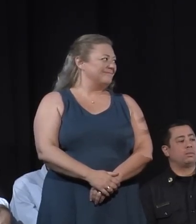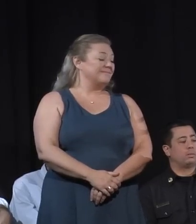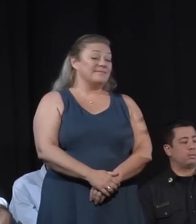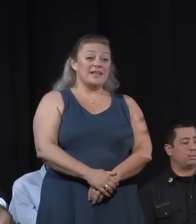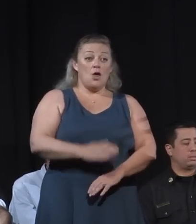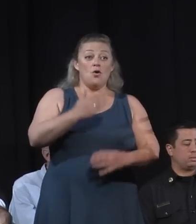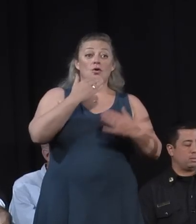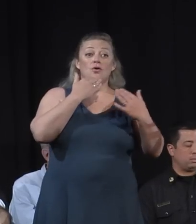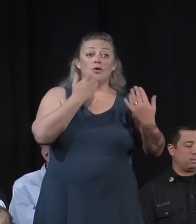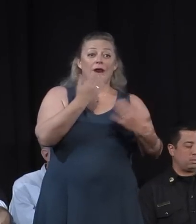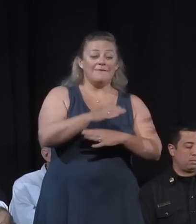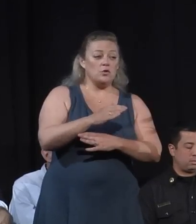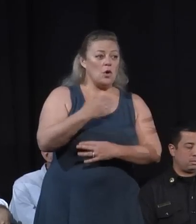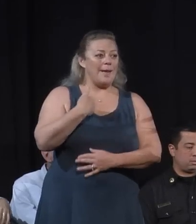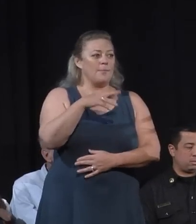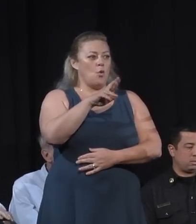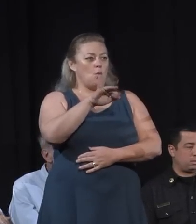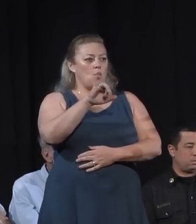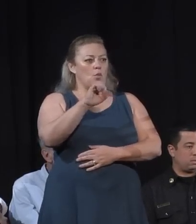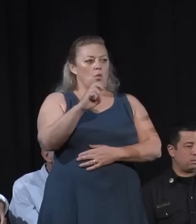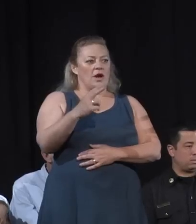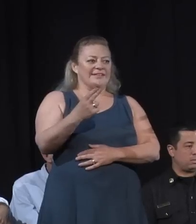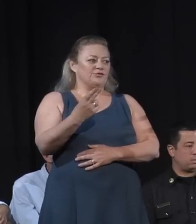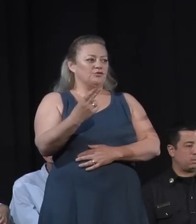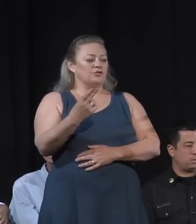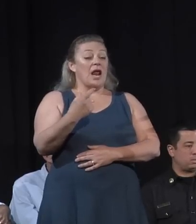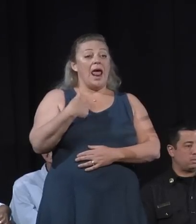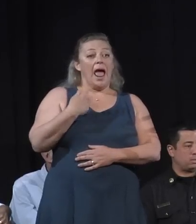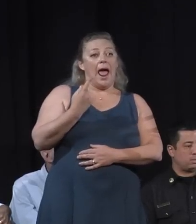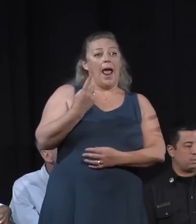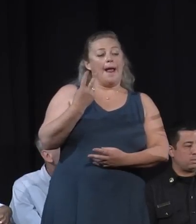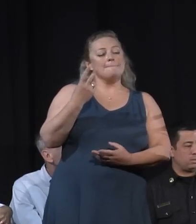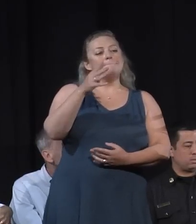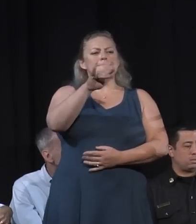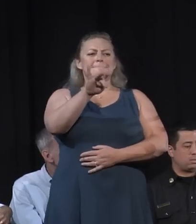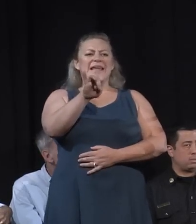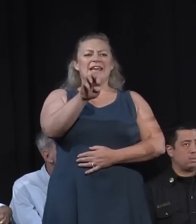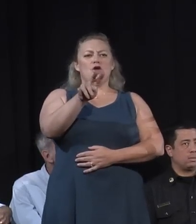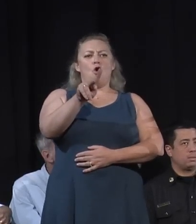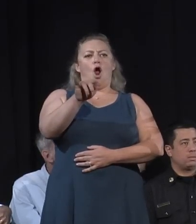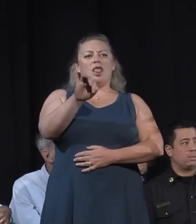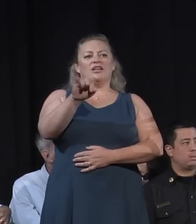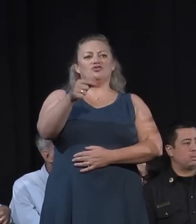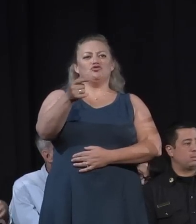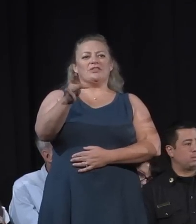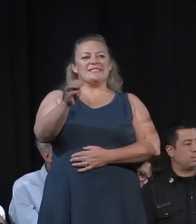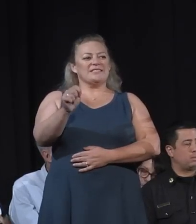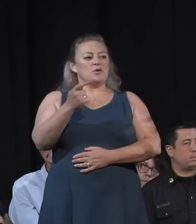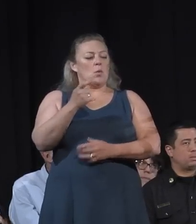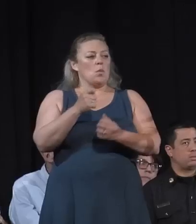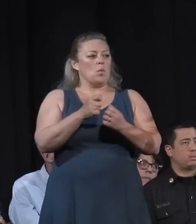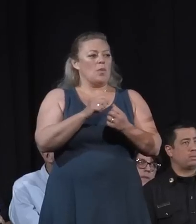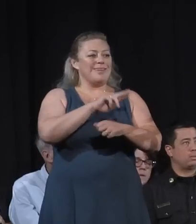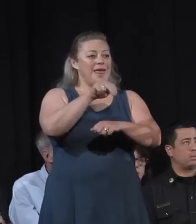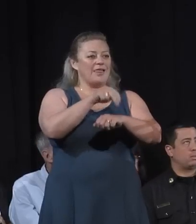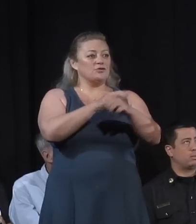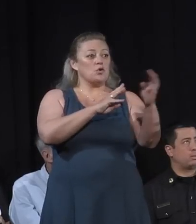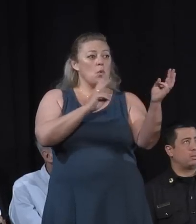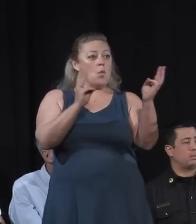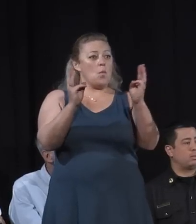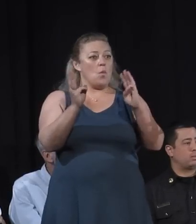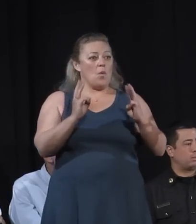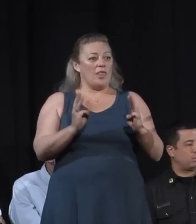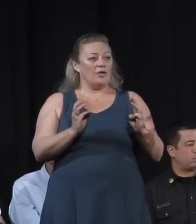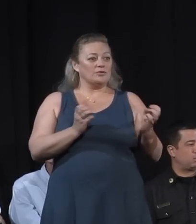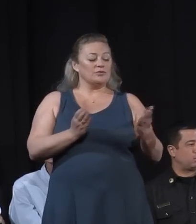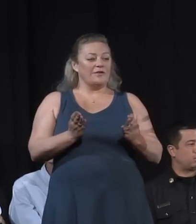Good afternoon, I'm Rich Thompson, and I'm the incident meteorologist with the National Weather Service. When a fire grows this big and they call up an incident management team